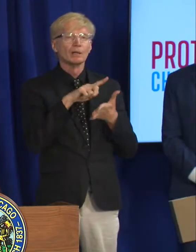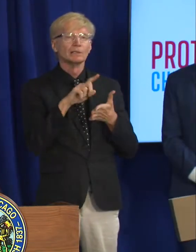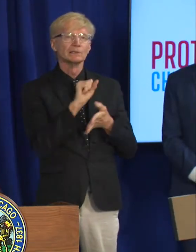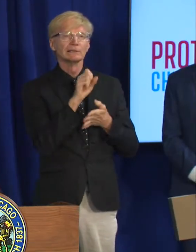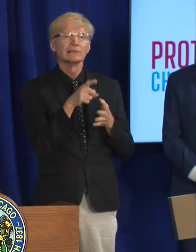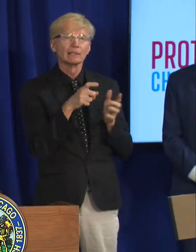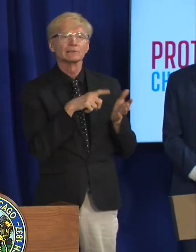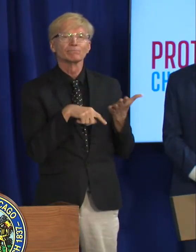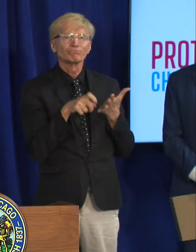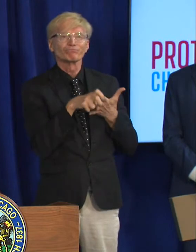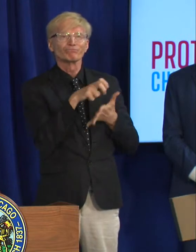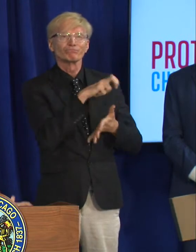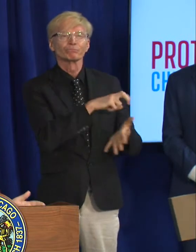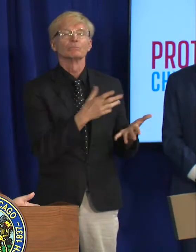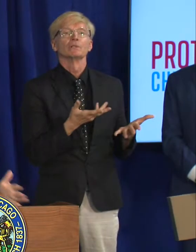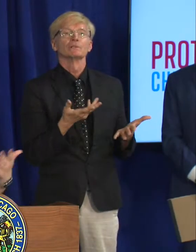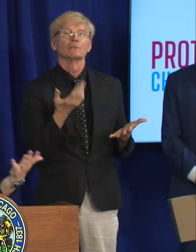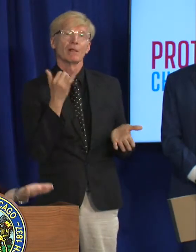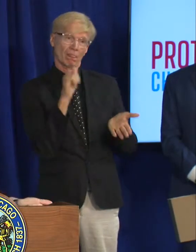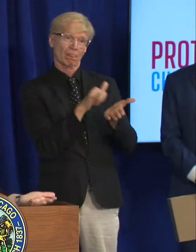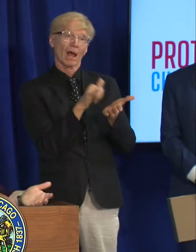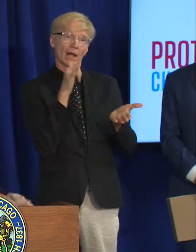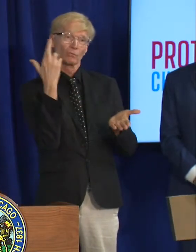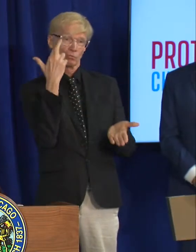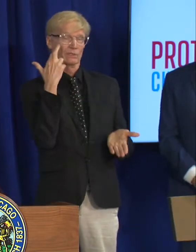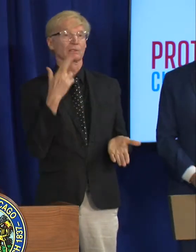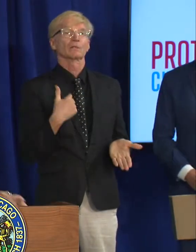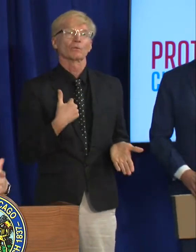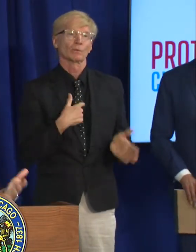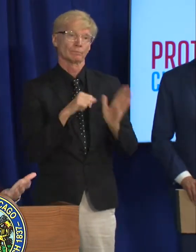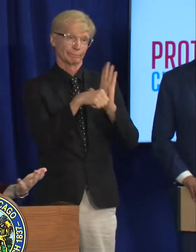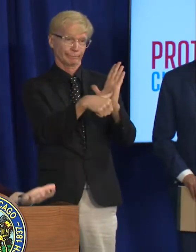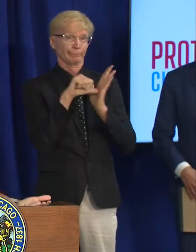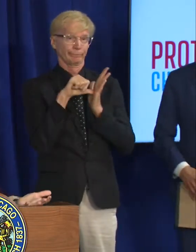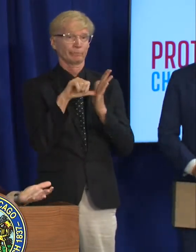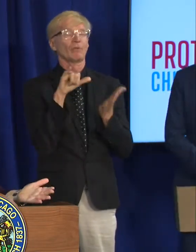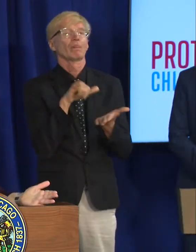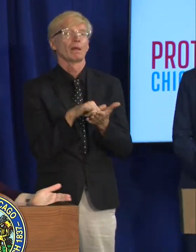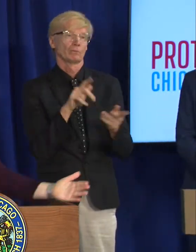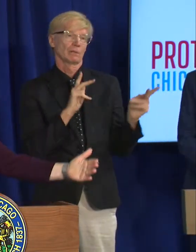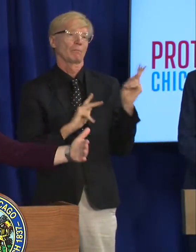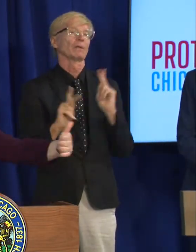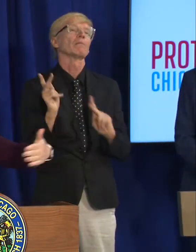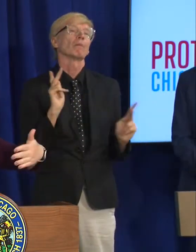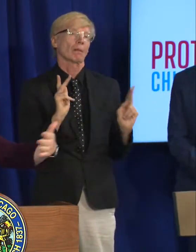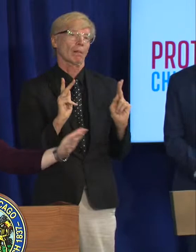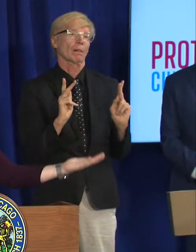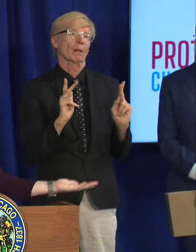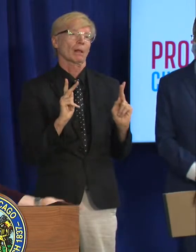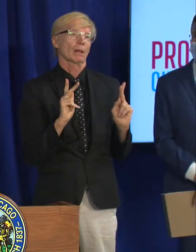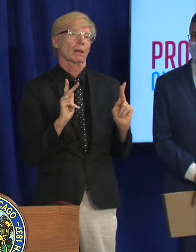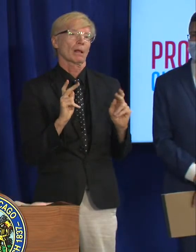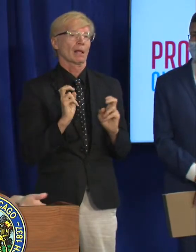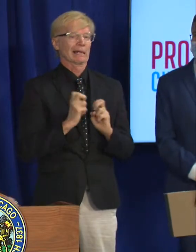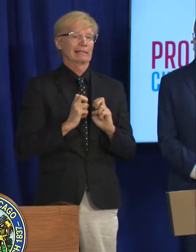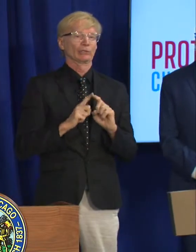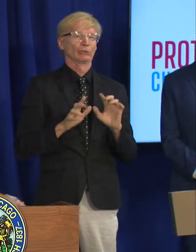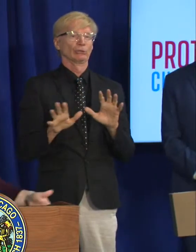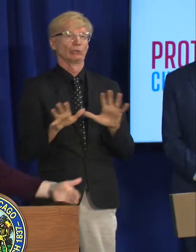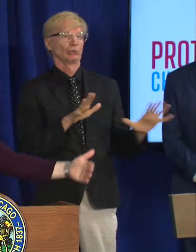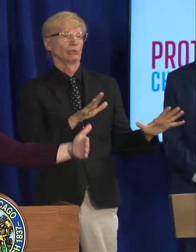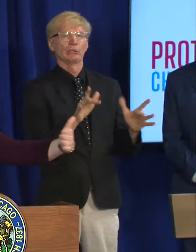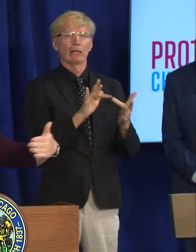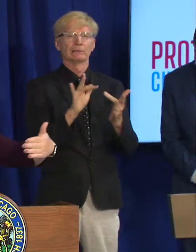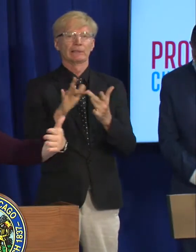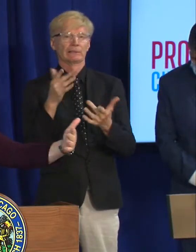so it really and the reason that we emphasize those is those are the folks where we have trouble doing the contact tracing